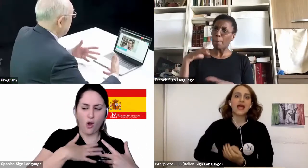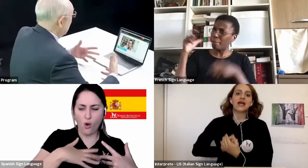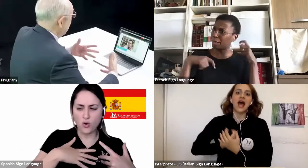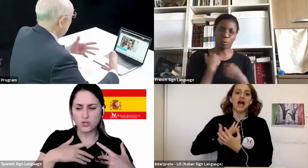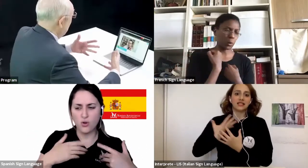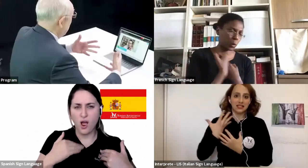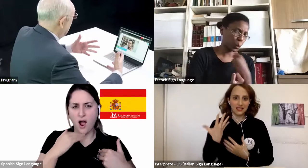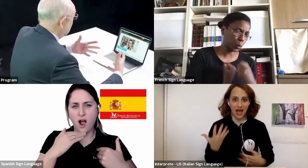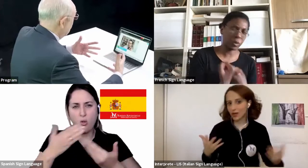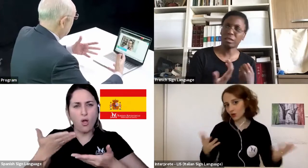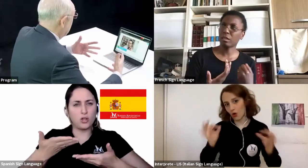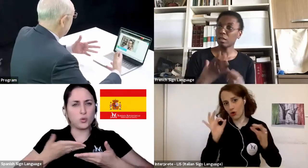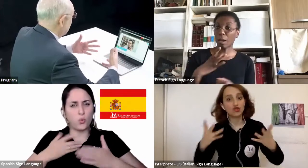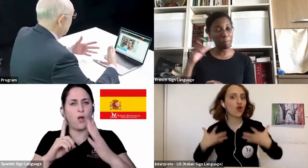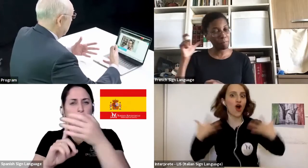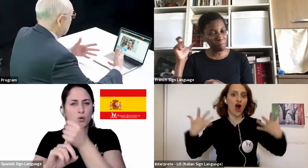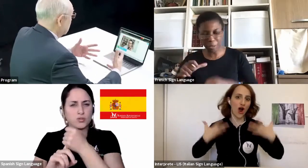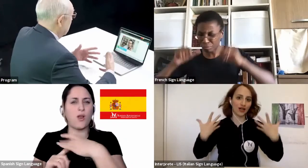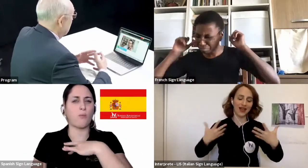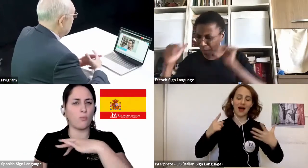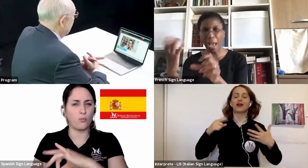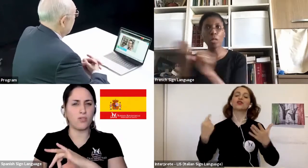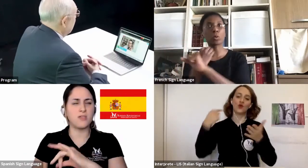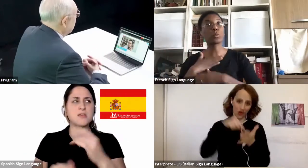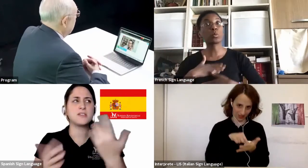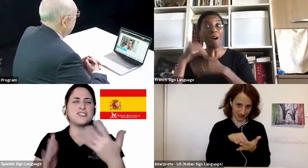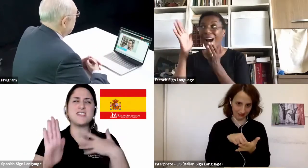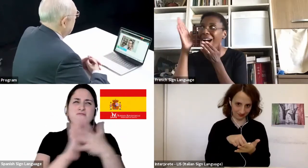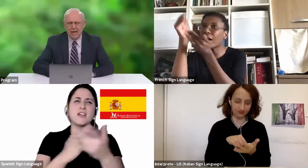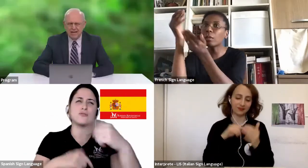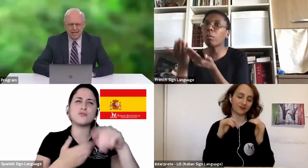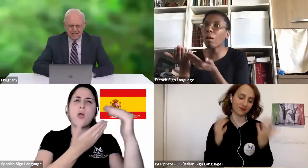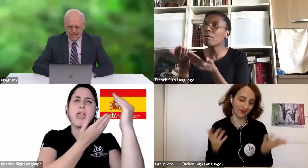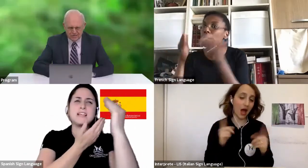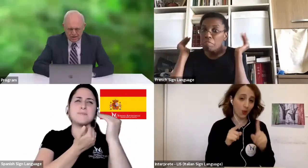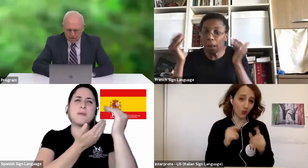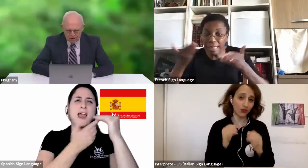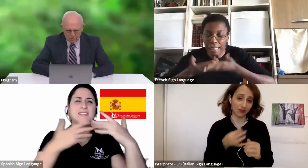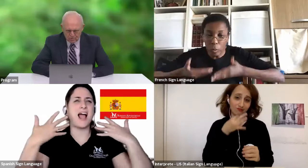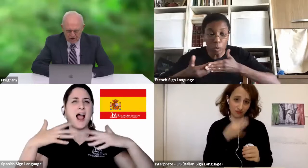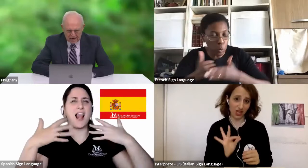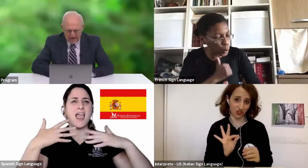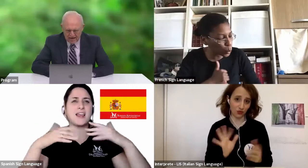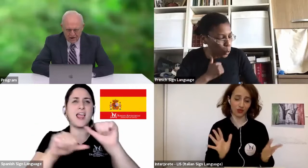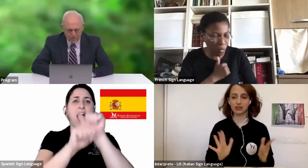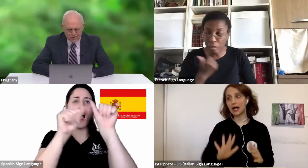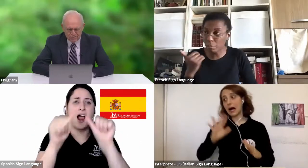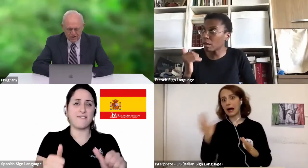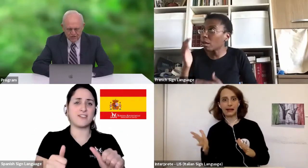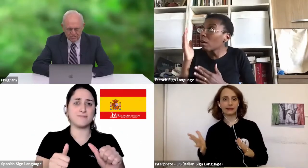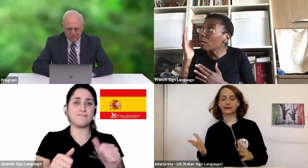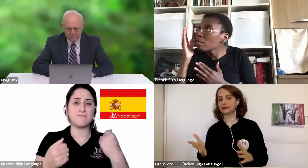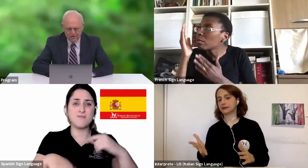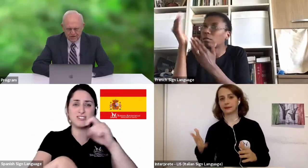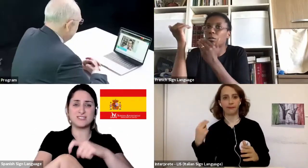there can be both hope and joy, even during this difficult time. Is that possible? How is it